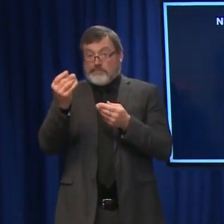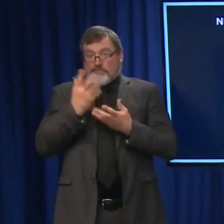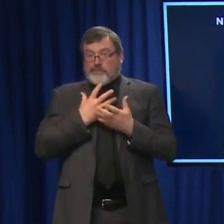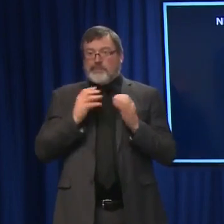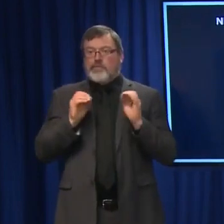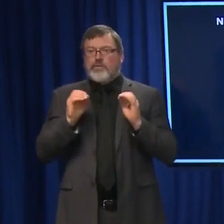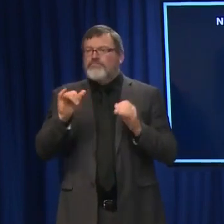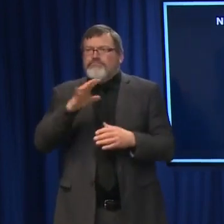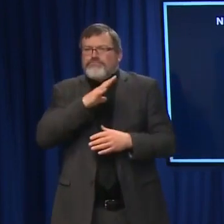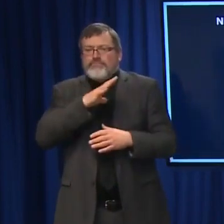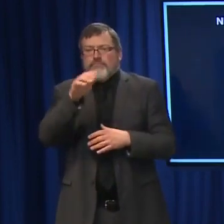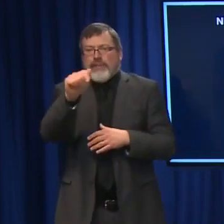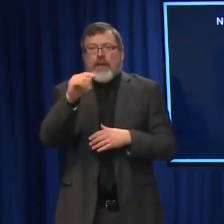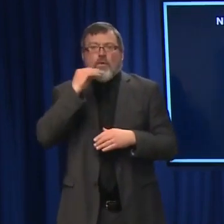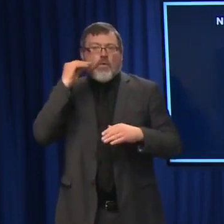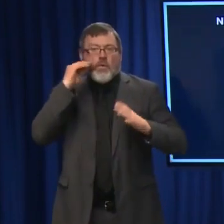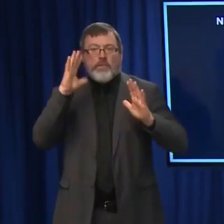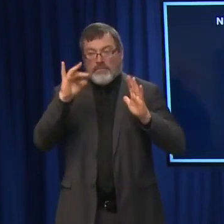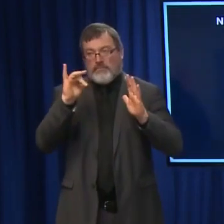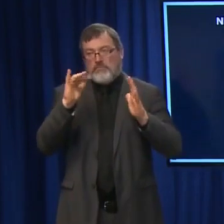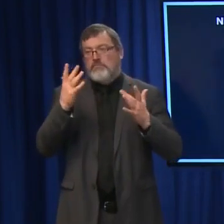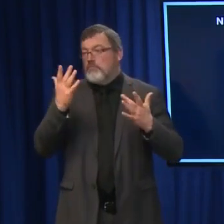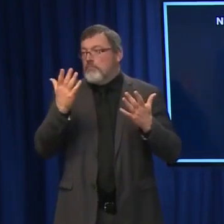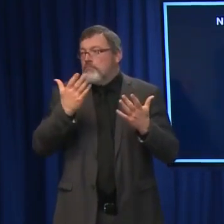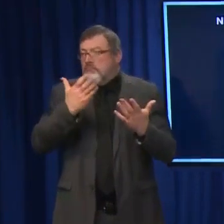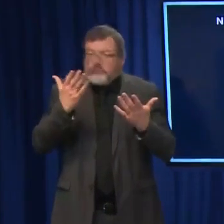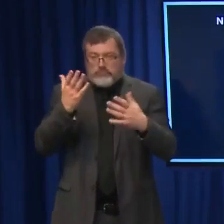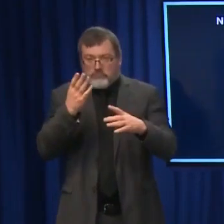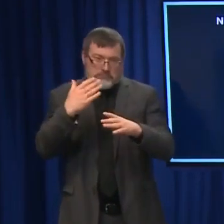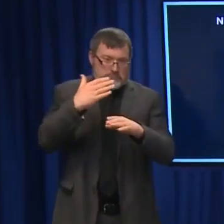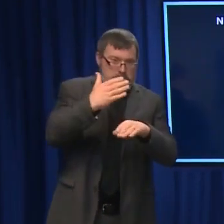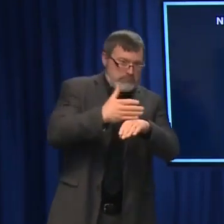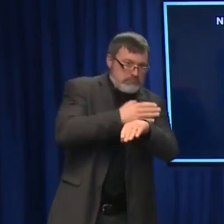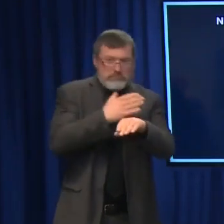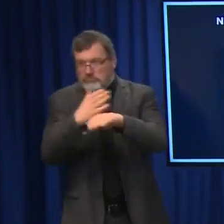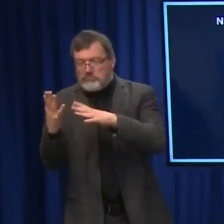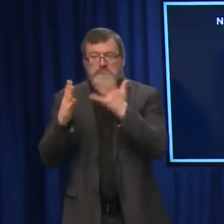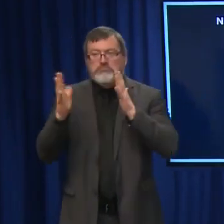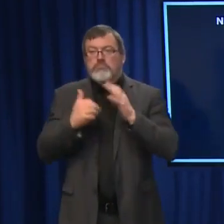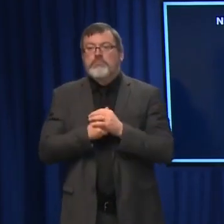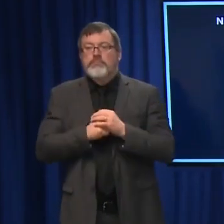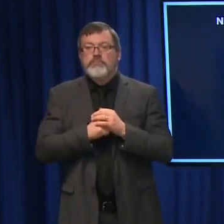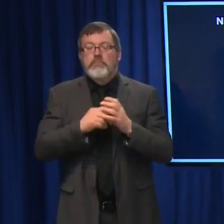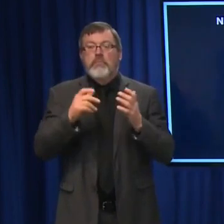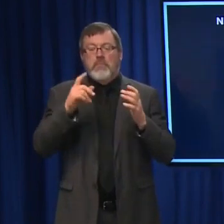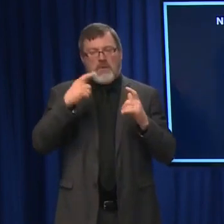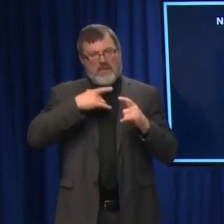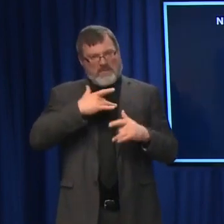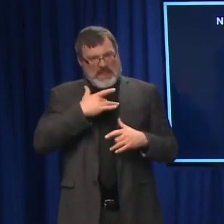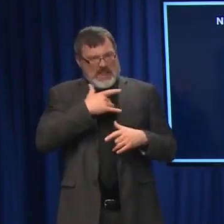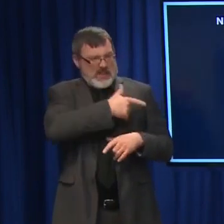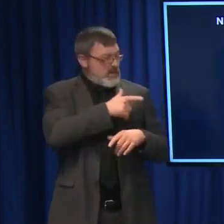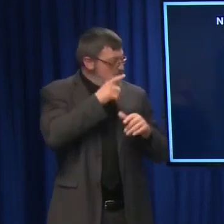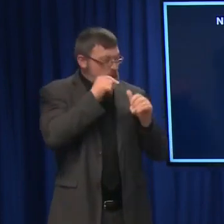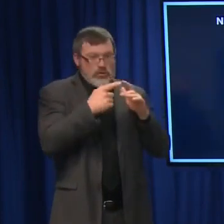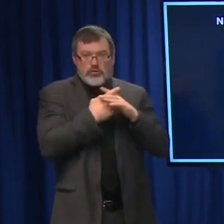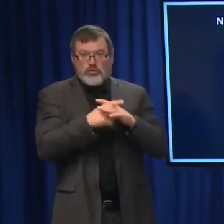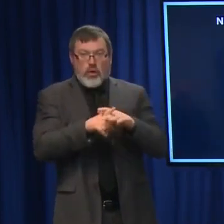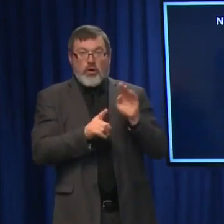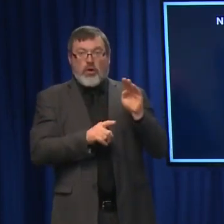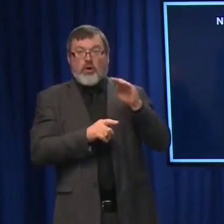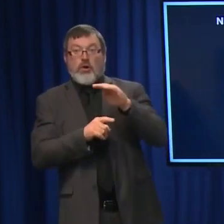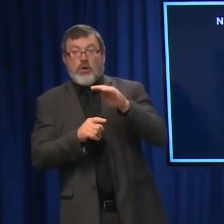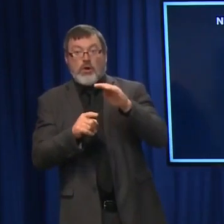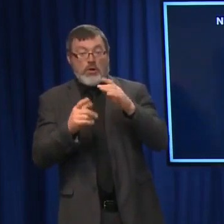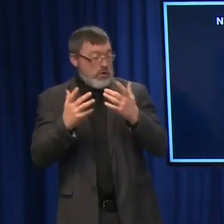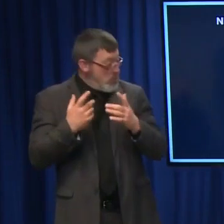overall, that's a very positive ebb, if you will, into the system, especially as we hit this winter surge. So we're doing well. Again,